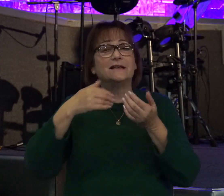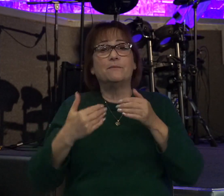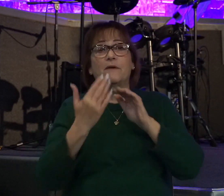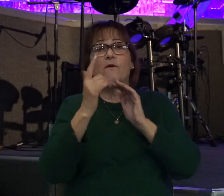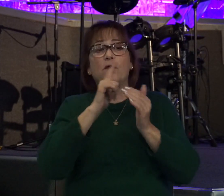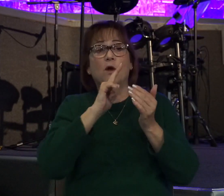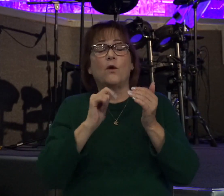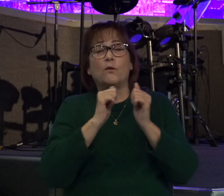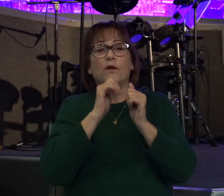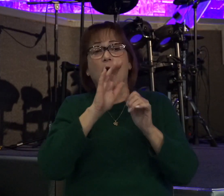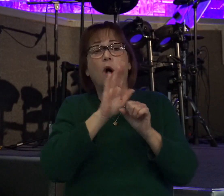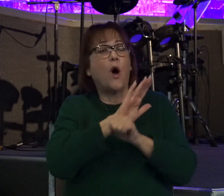with all of his might.